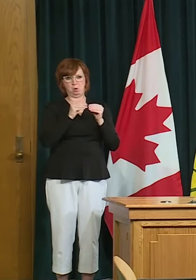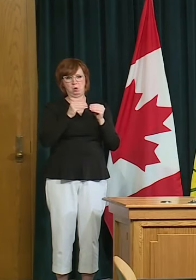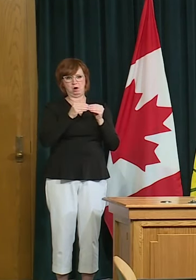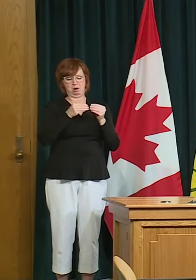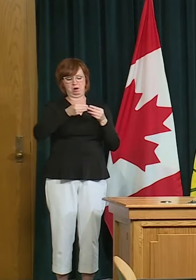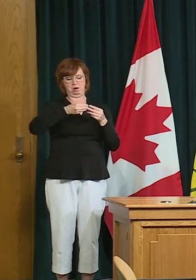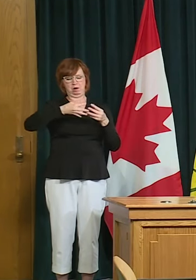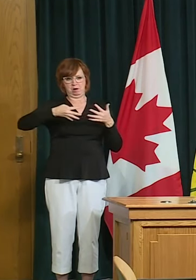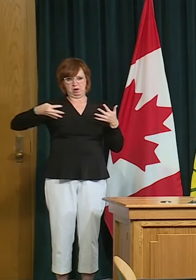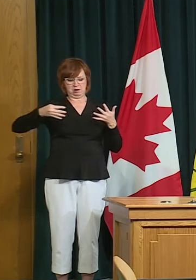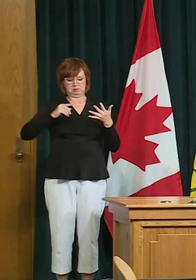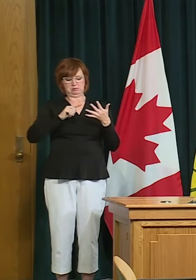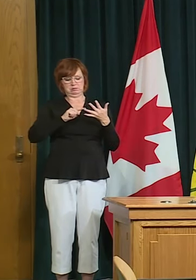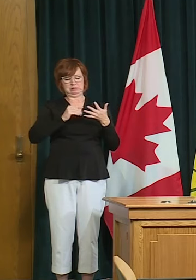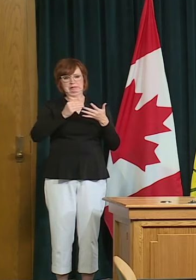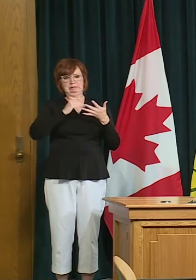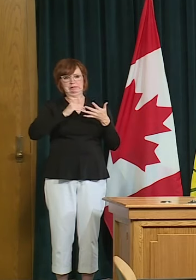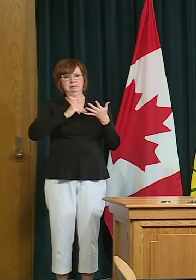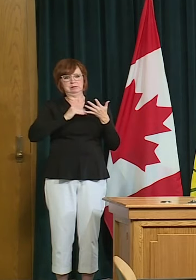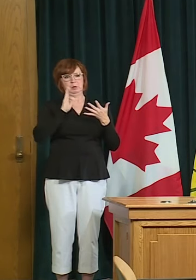following weeks to months.